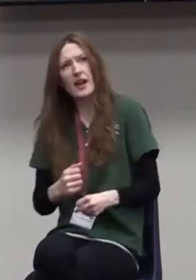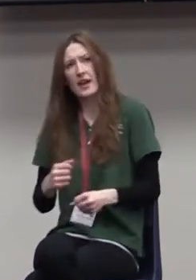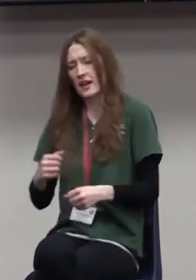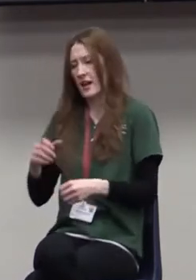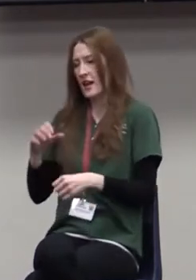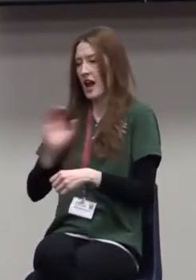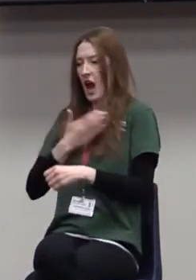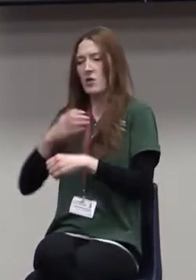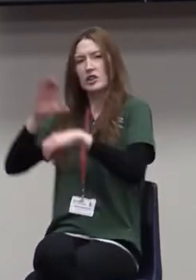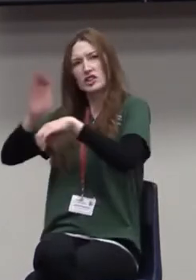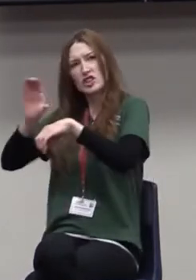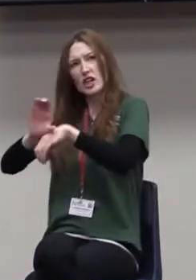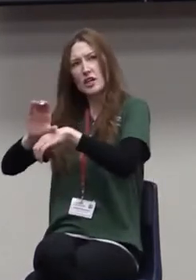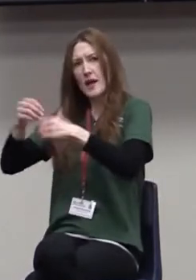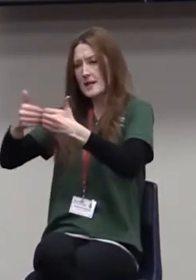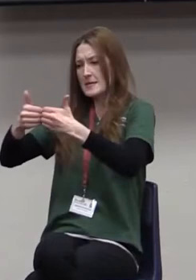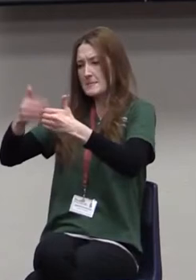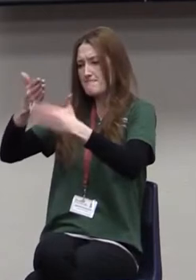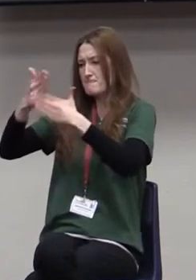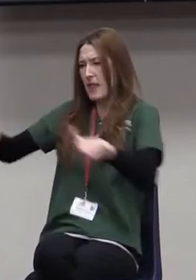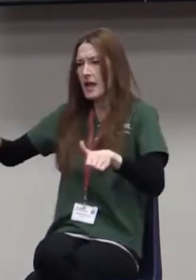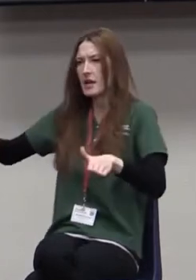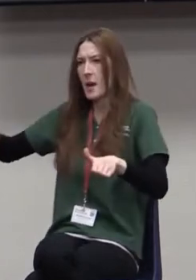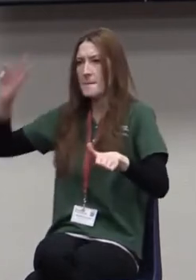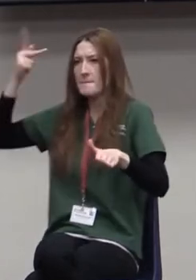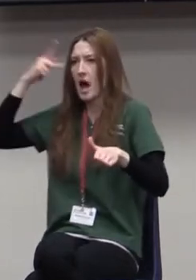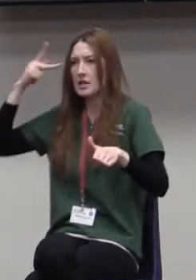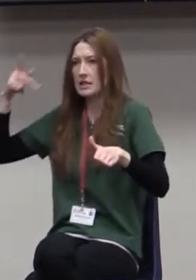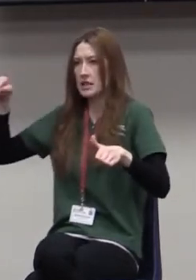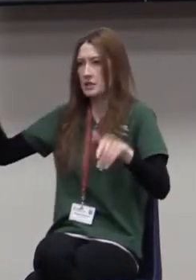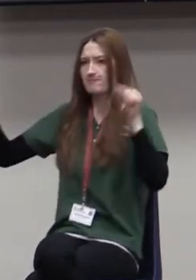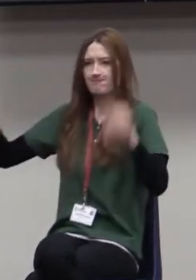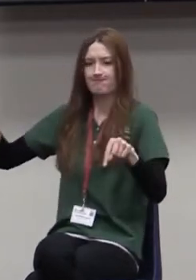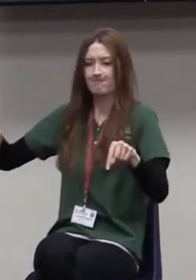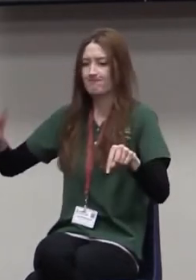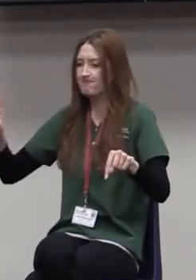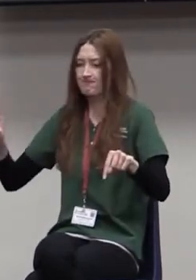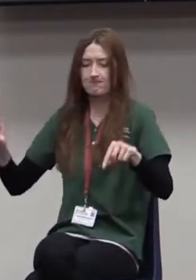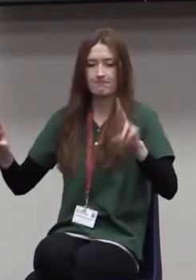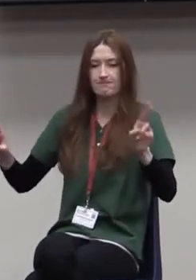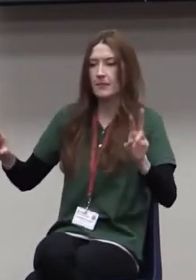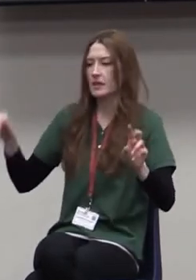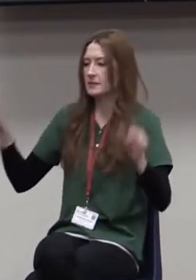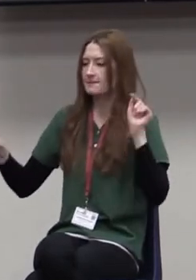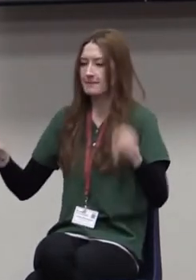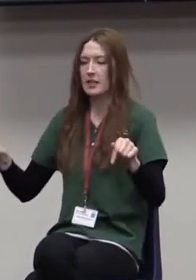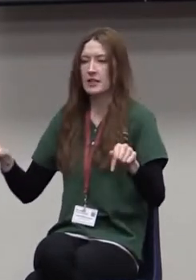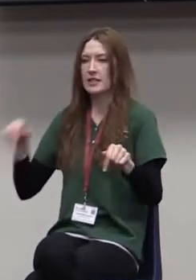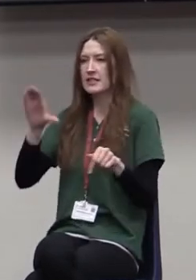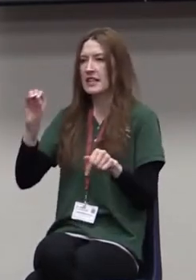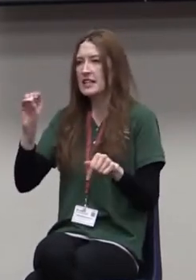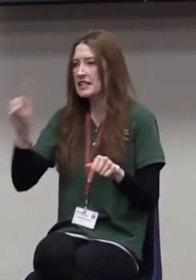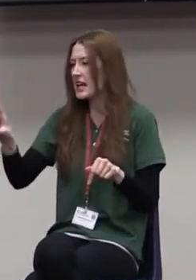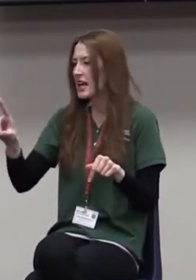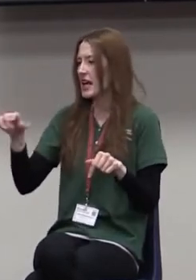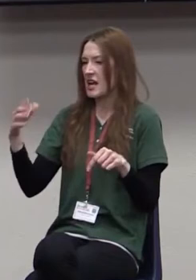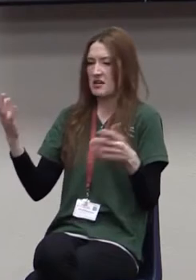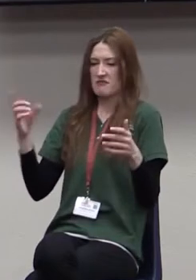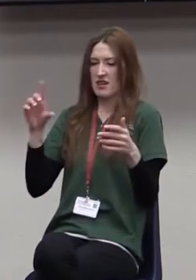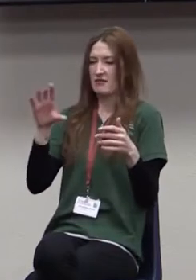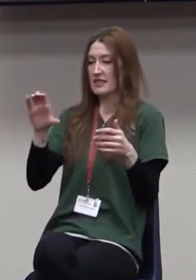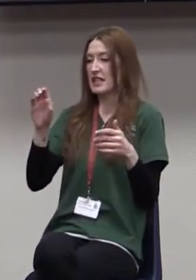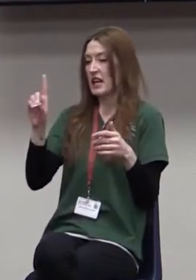politically. And they're split in regards to all the decisions that come down from the CDC. I mean, they're split in these congregations.